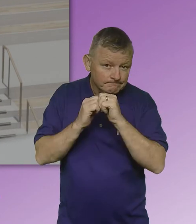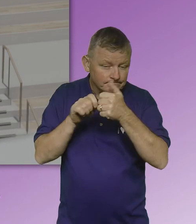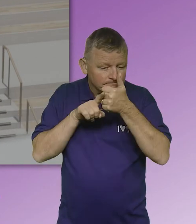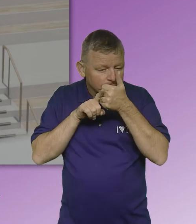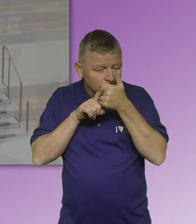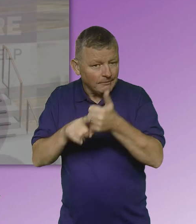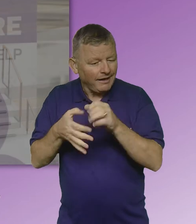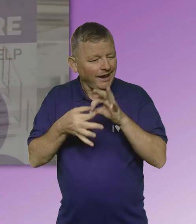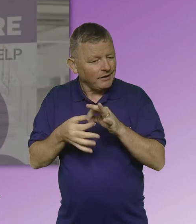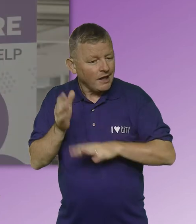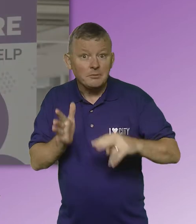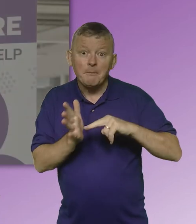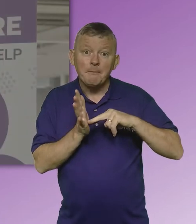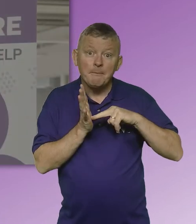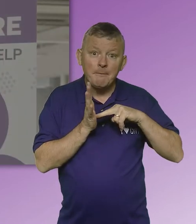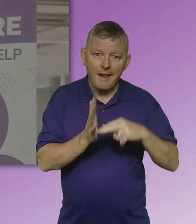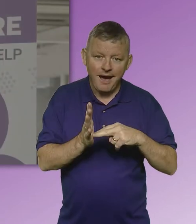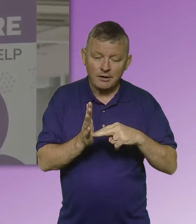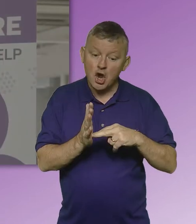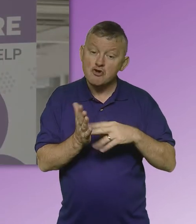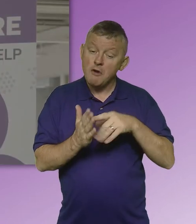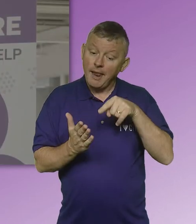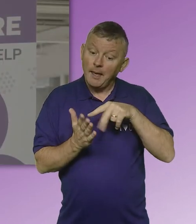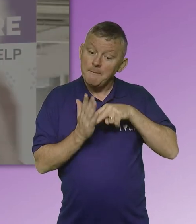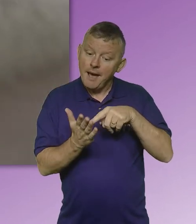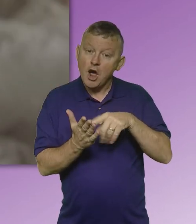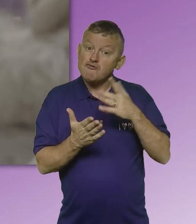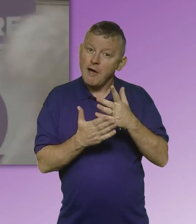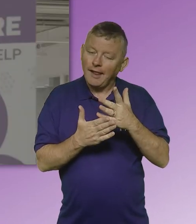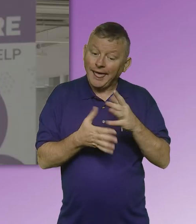-term goals of the National Plan where these are relevant to our work in the College.